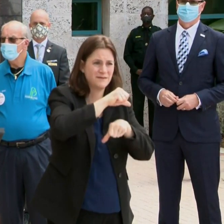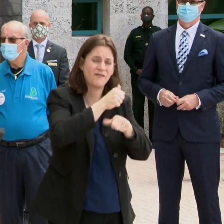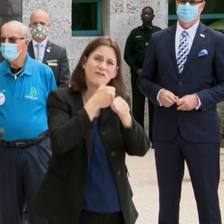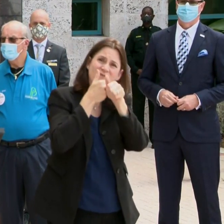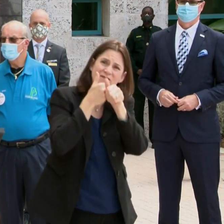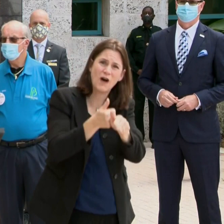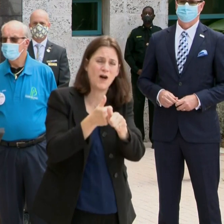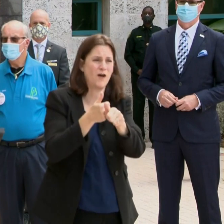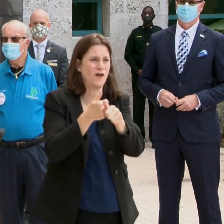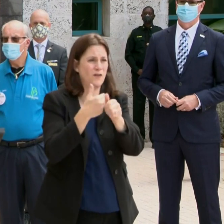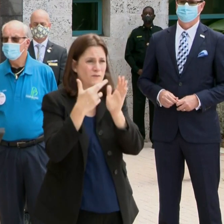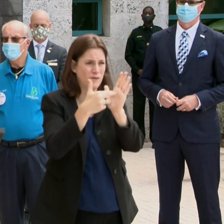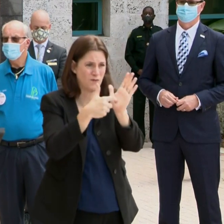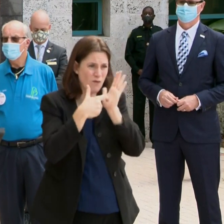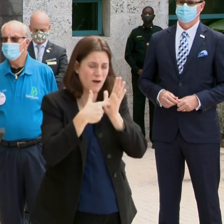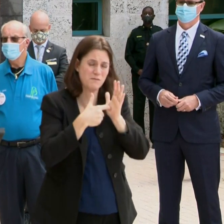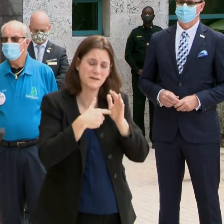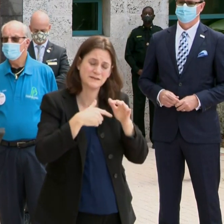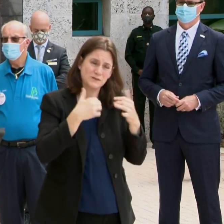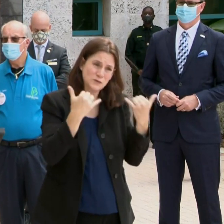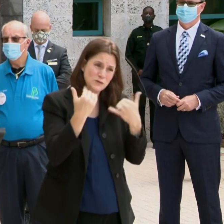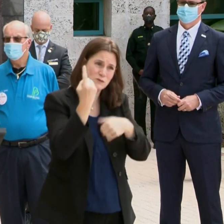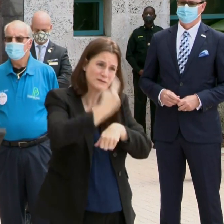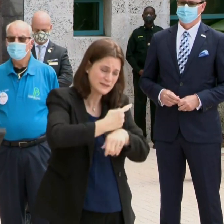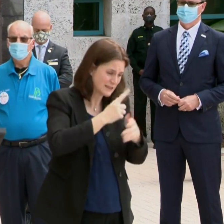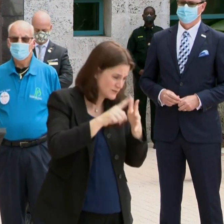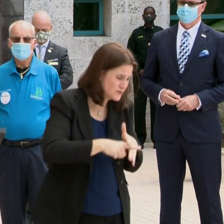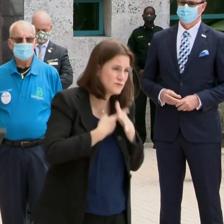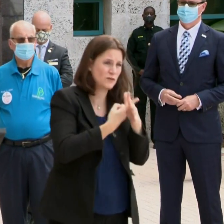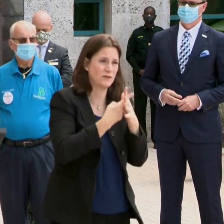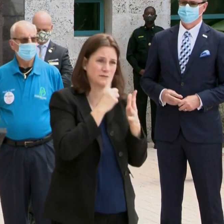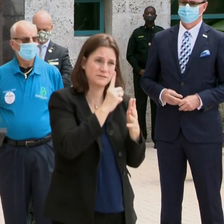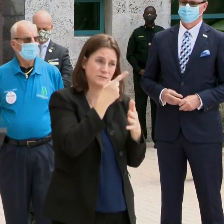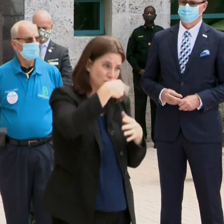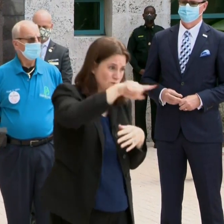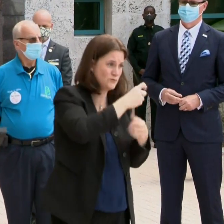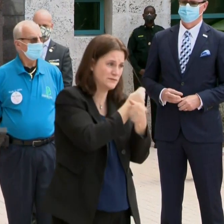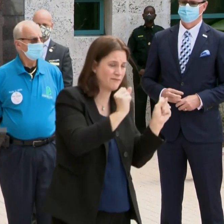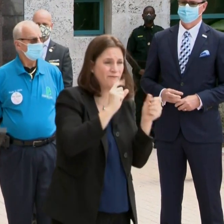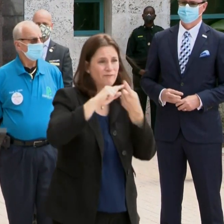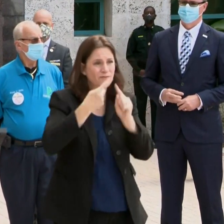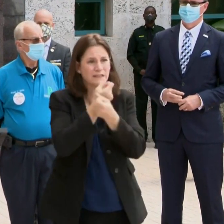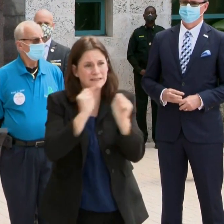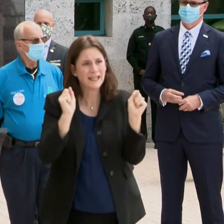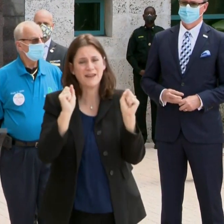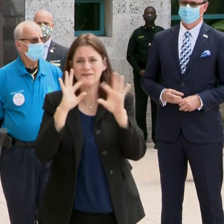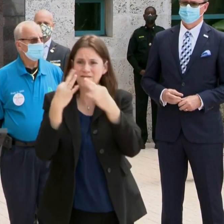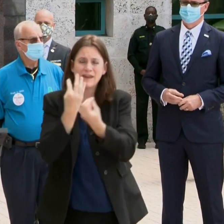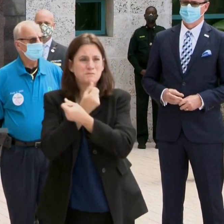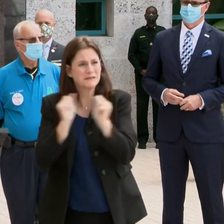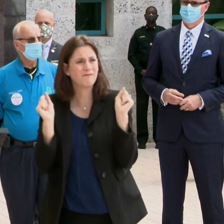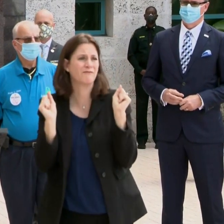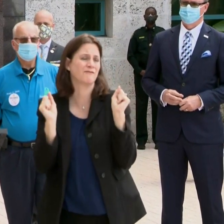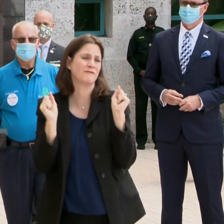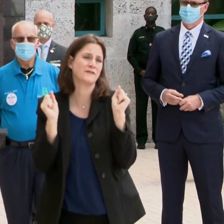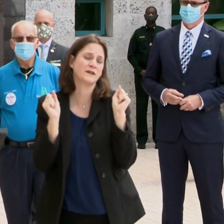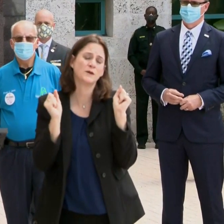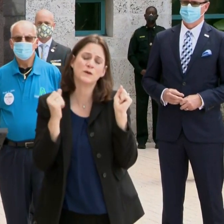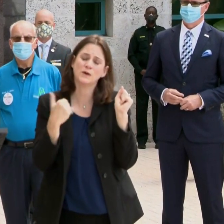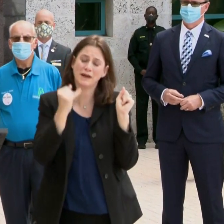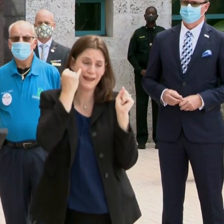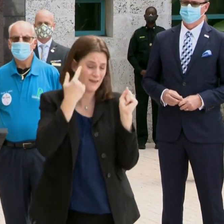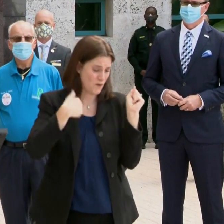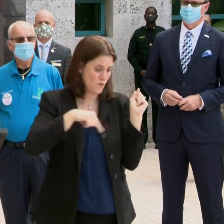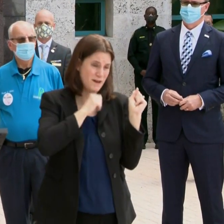and you do not take action today to make sure that you're safe and that your friends are safe and that their family members are safe. We are